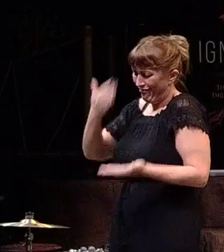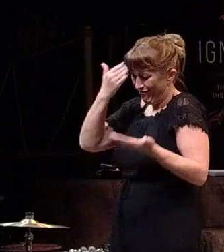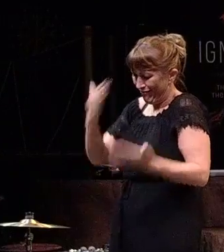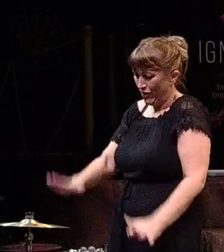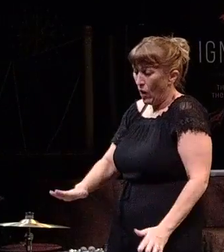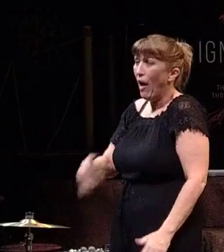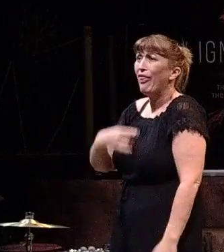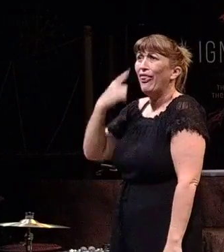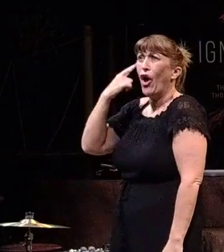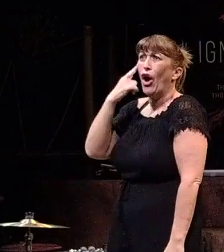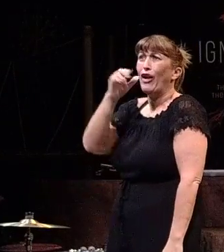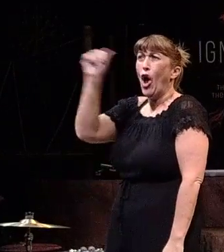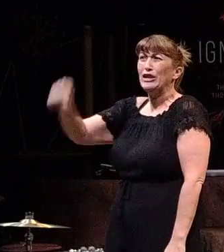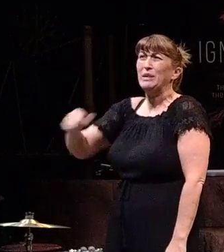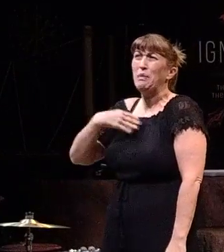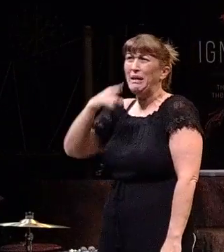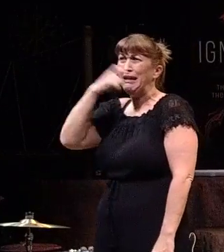it's going to be like. I imagined that Austin would be desert.